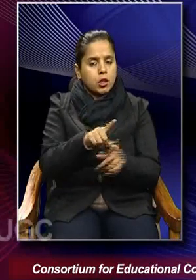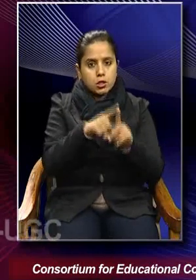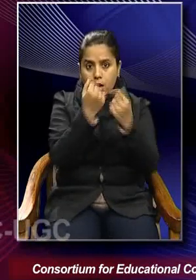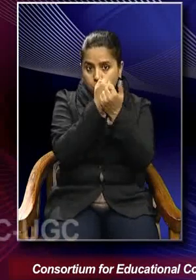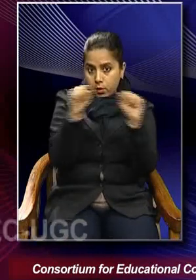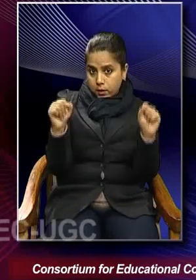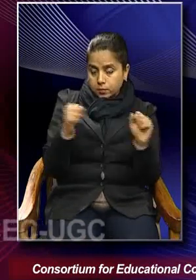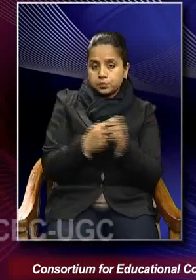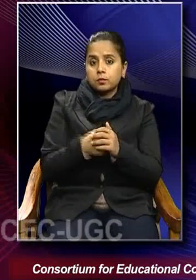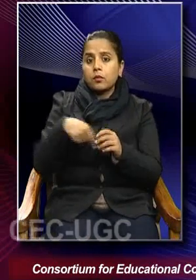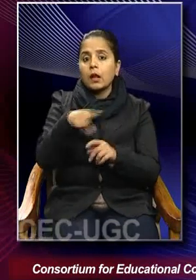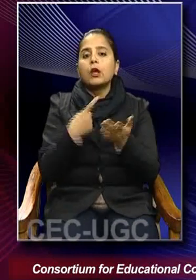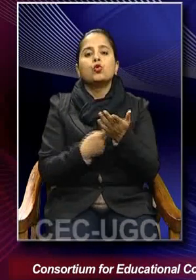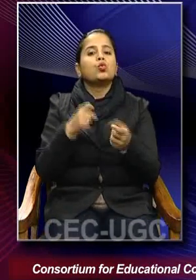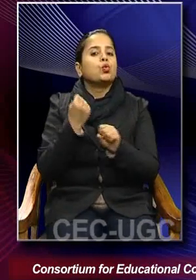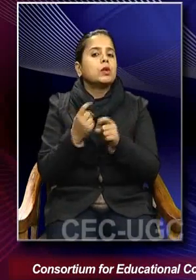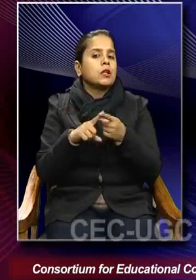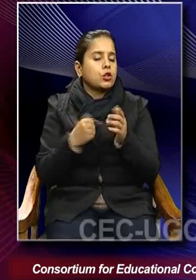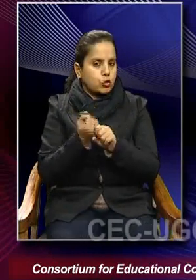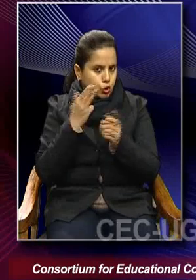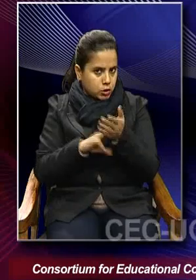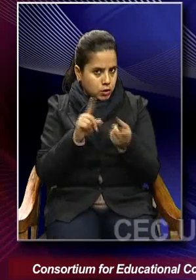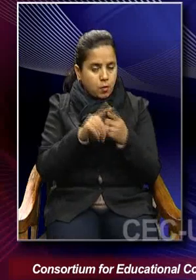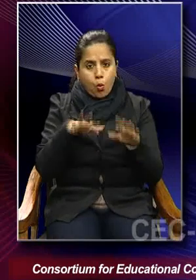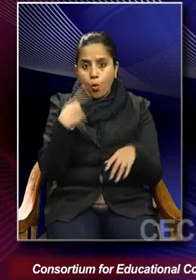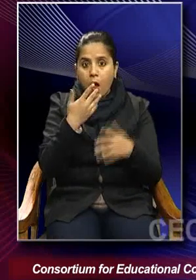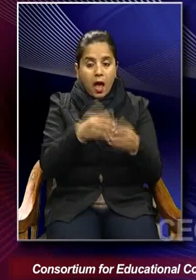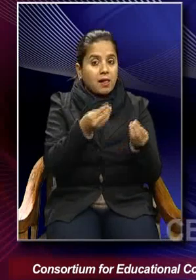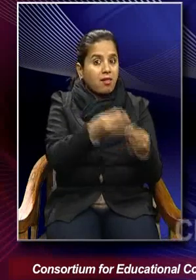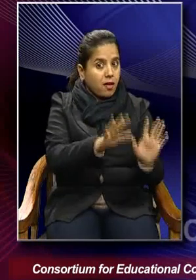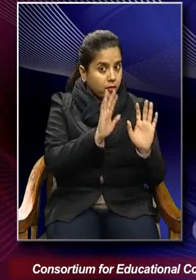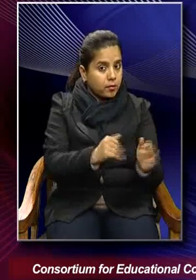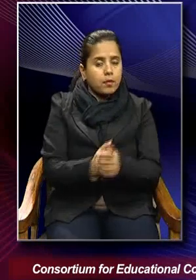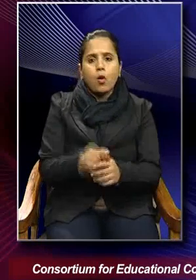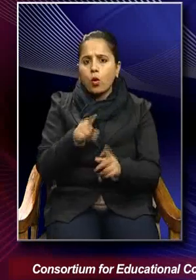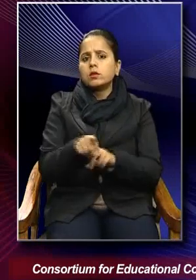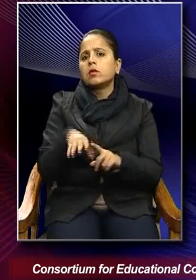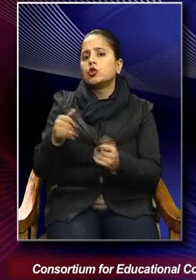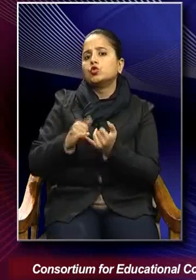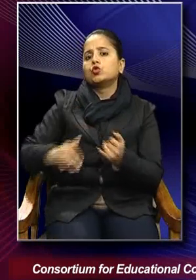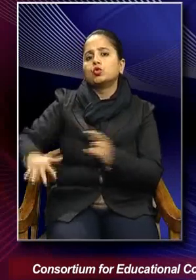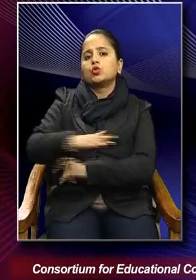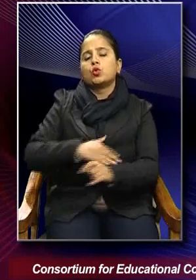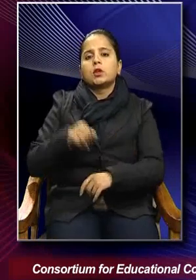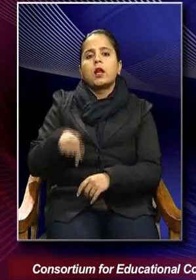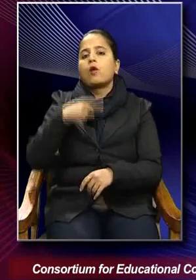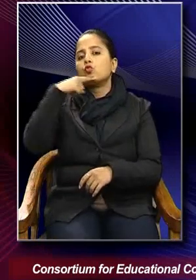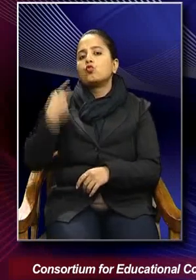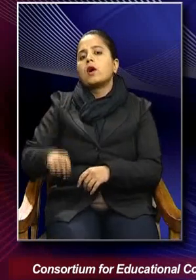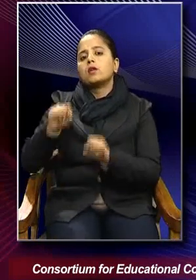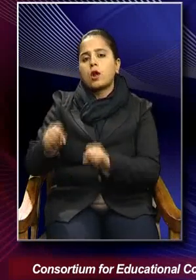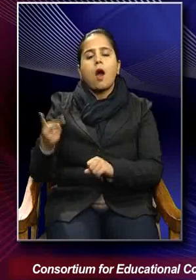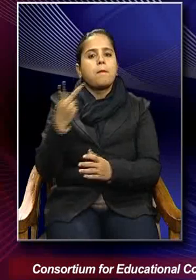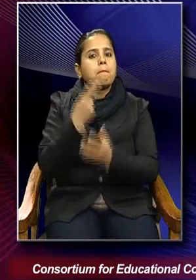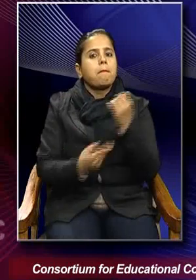uh, uh, whoever were left so far. And the socialist Soviet Russia, both